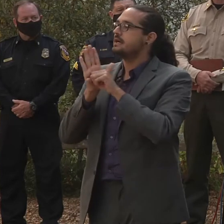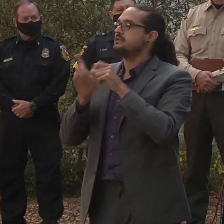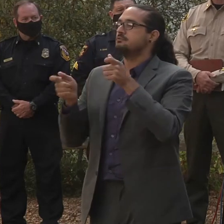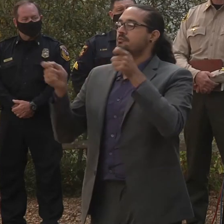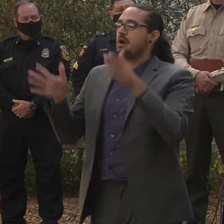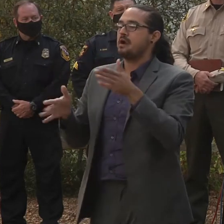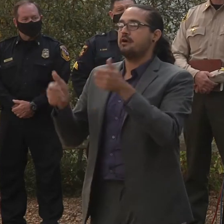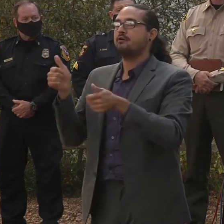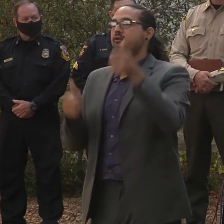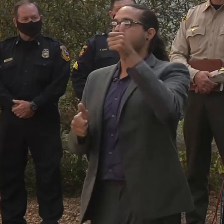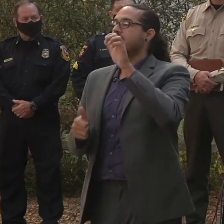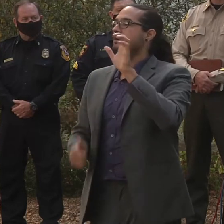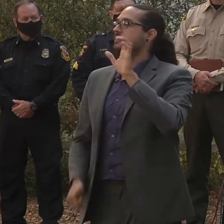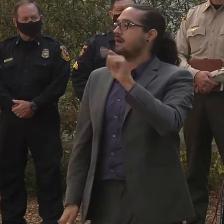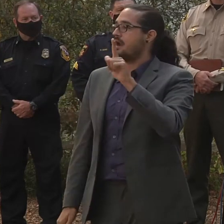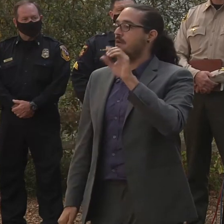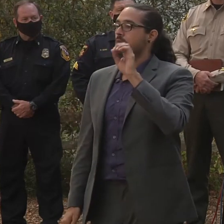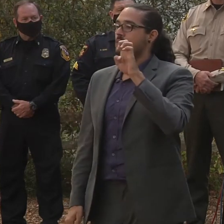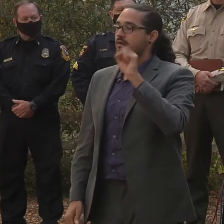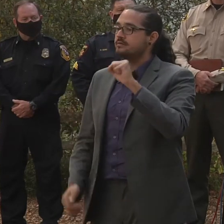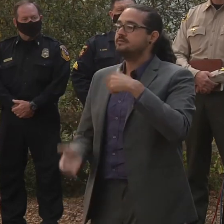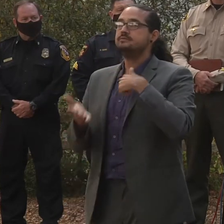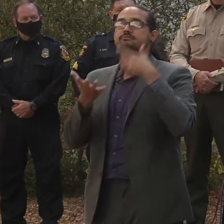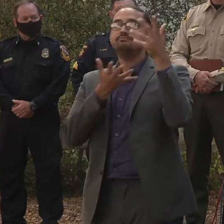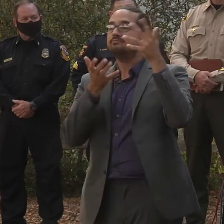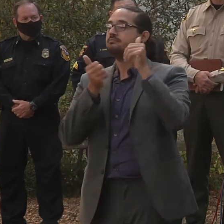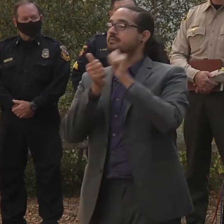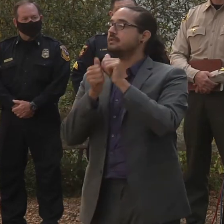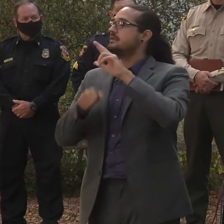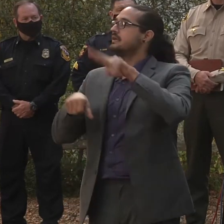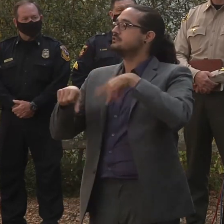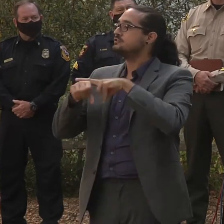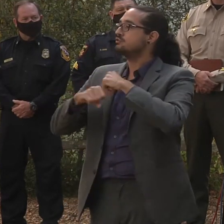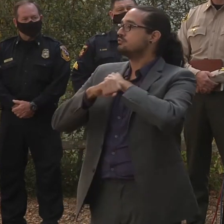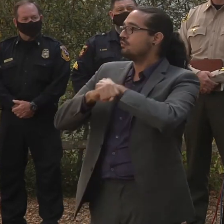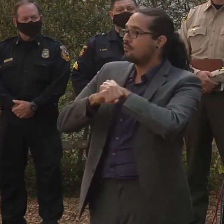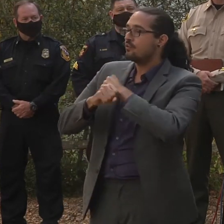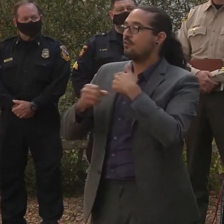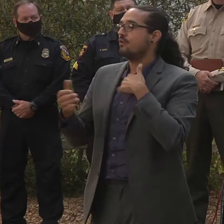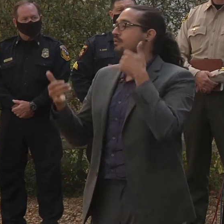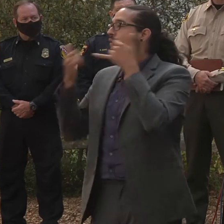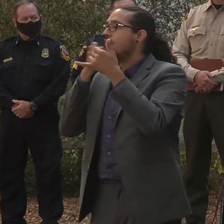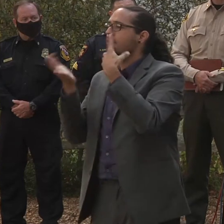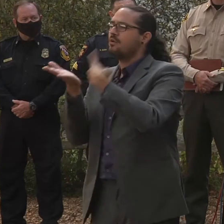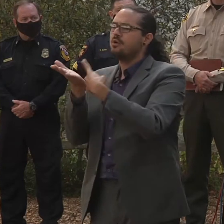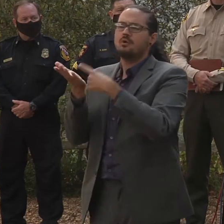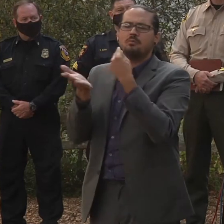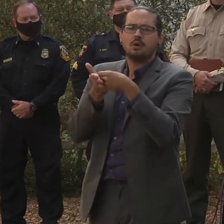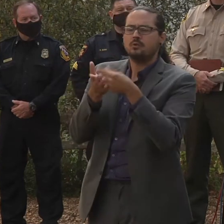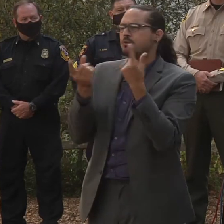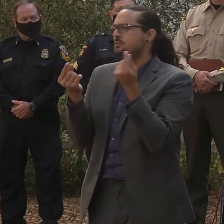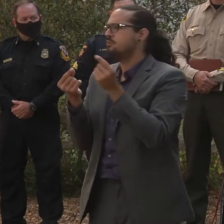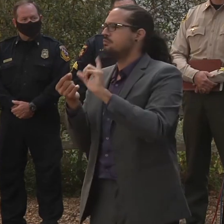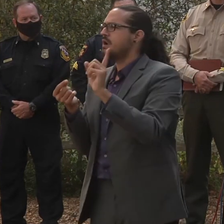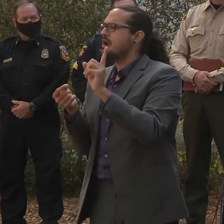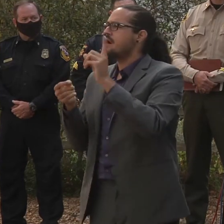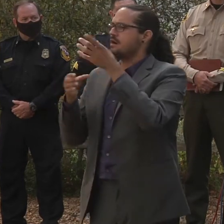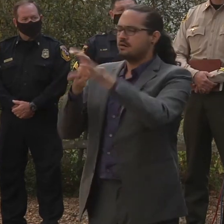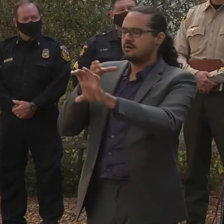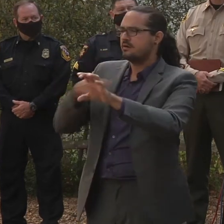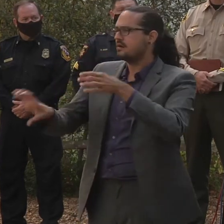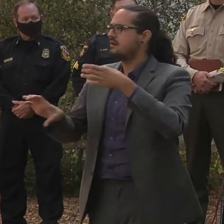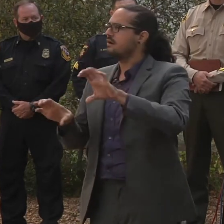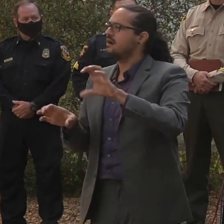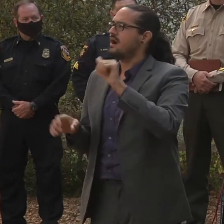talking to the National Guard, all about assets, assets, assets. But to be on the ground and to